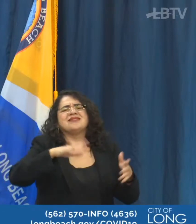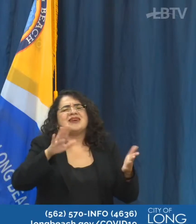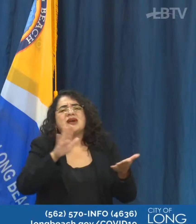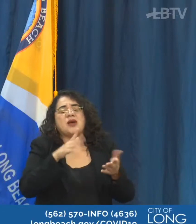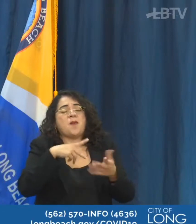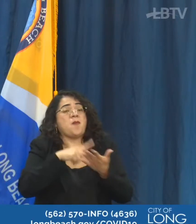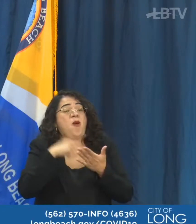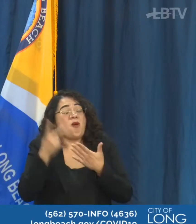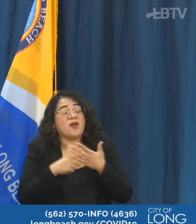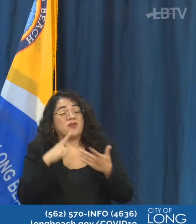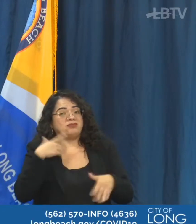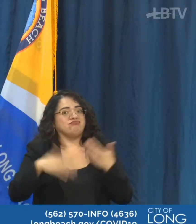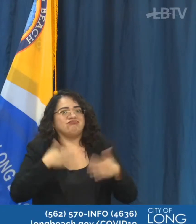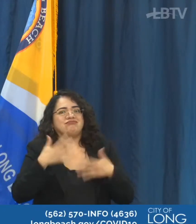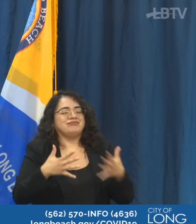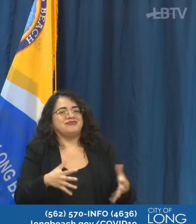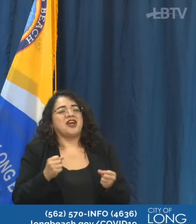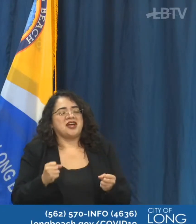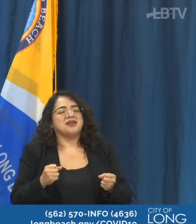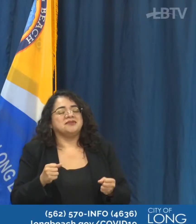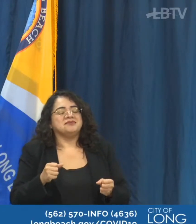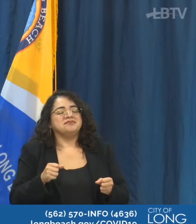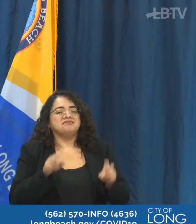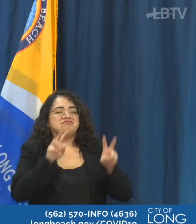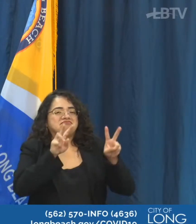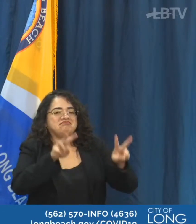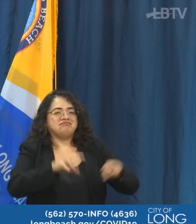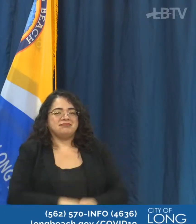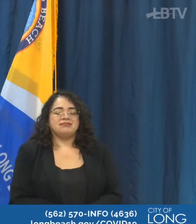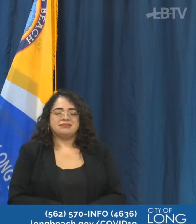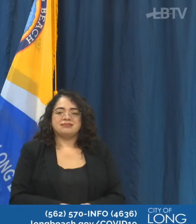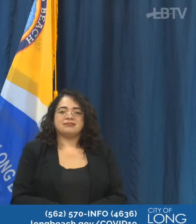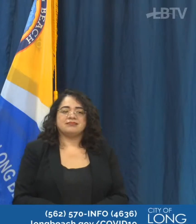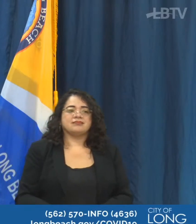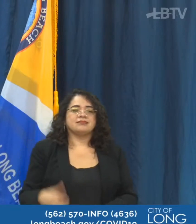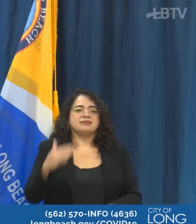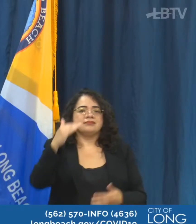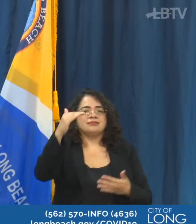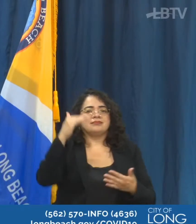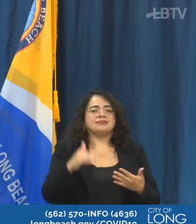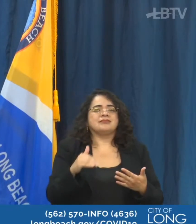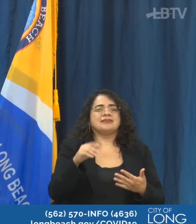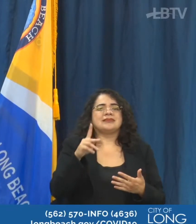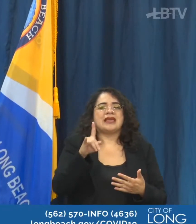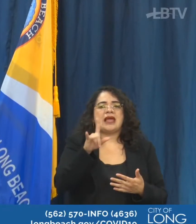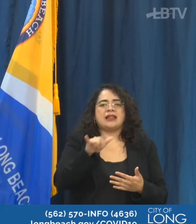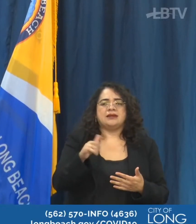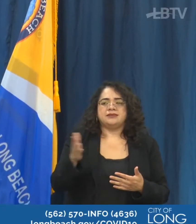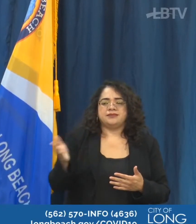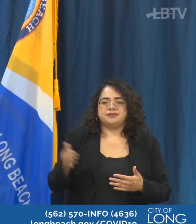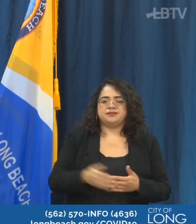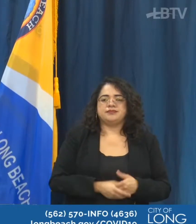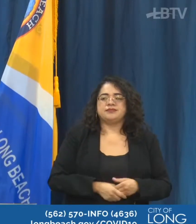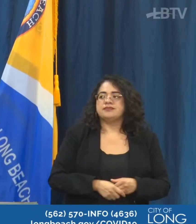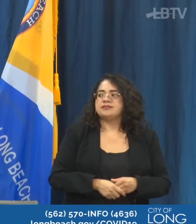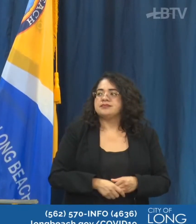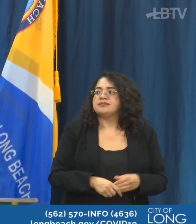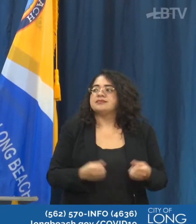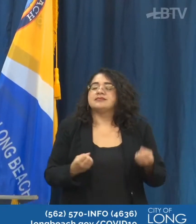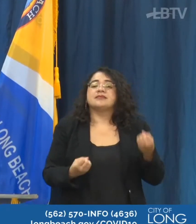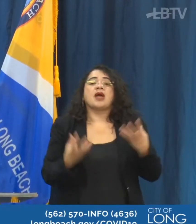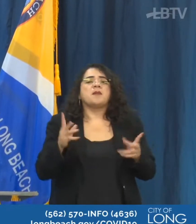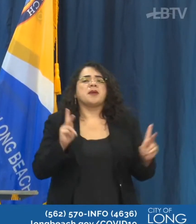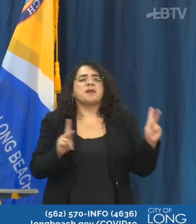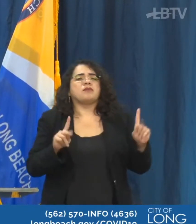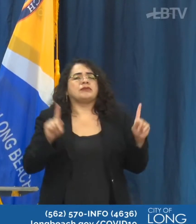fast. Thank you, mayor. Next couple of questions are for Kelly. Kelly, how many people have been tested in Long Beach